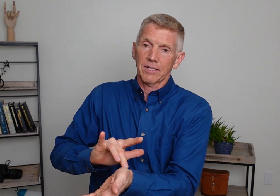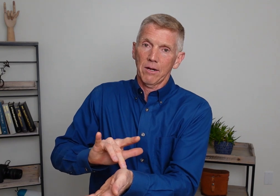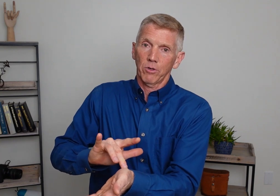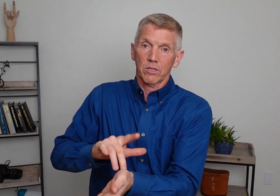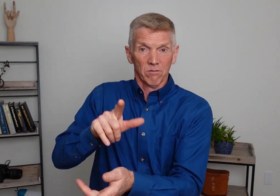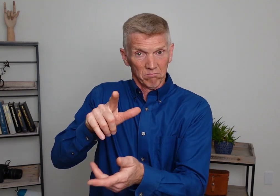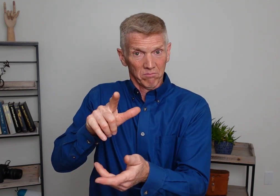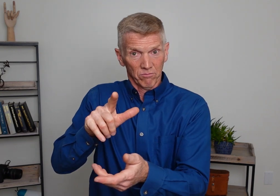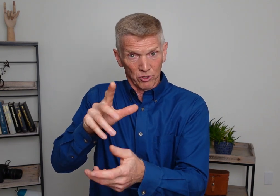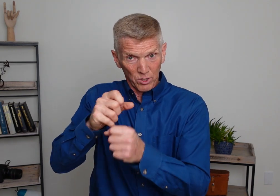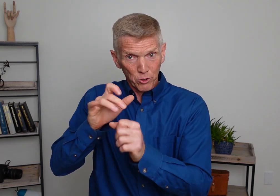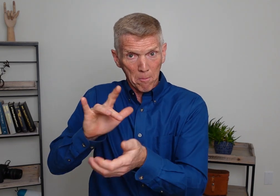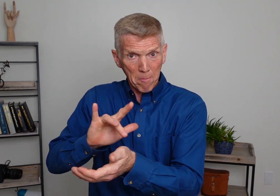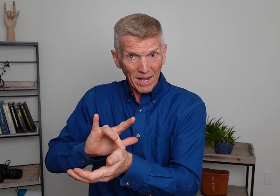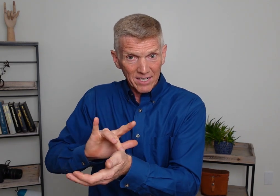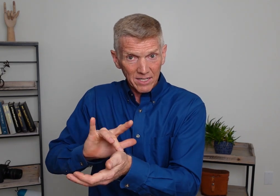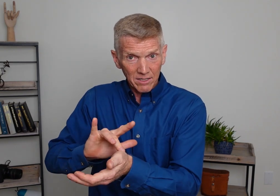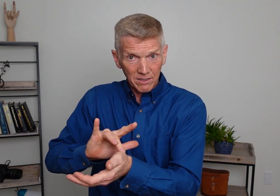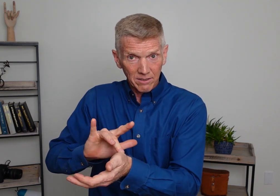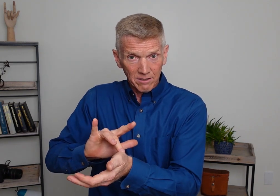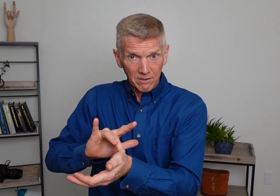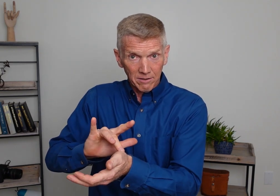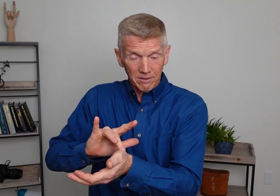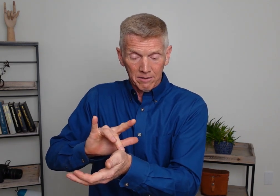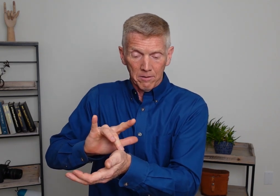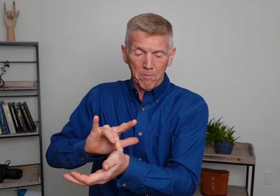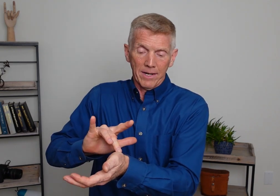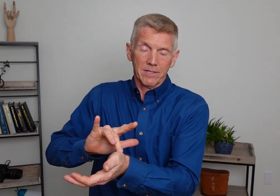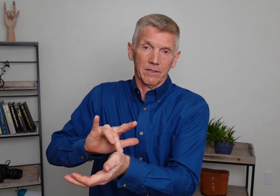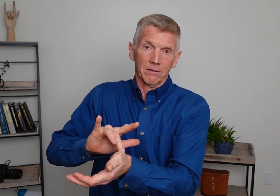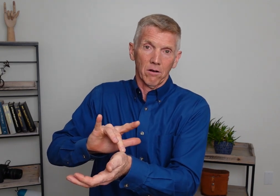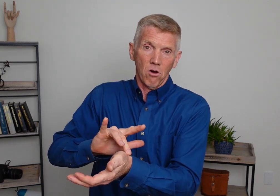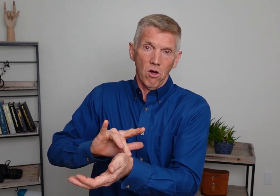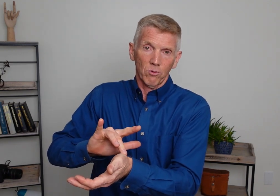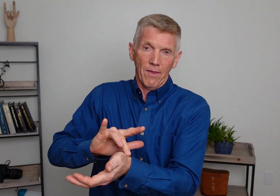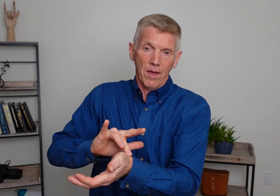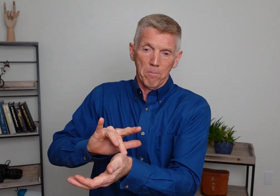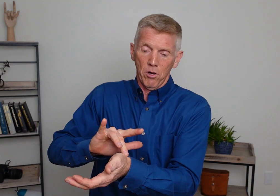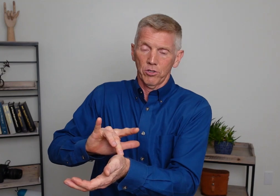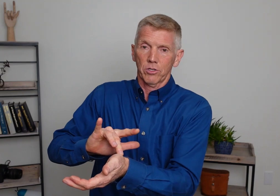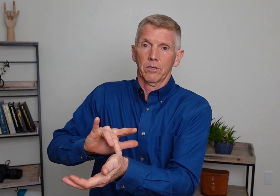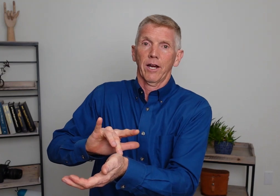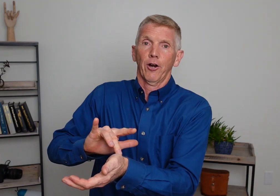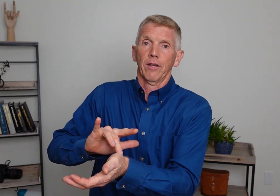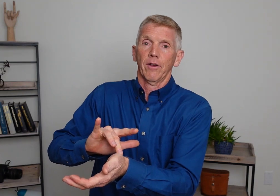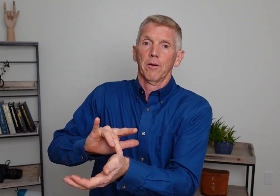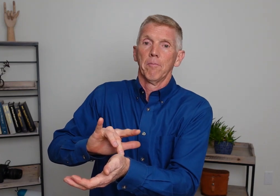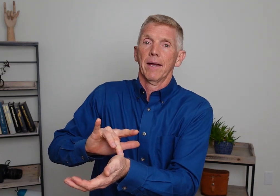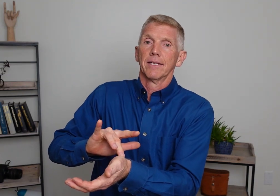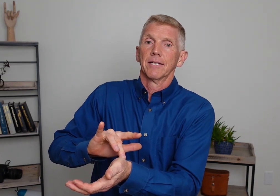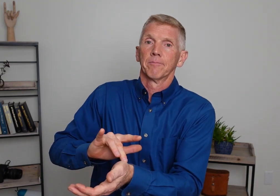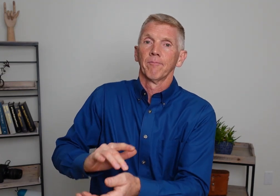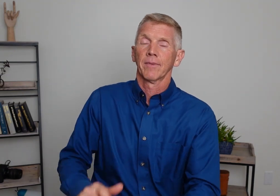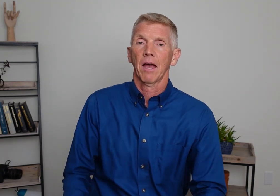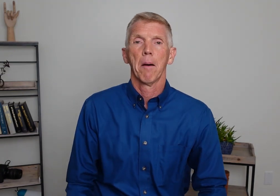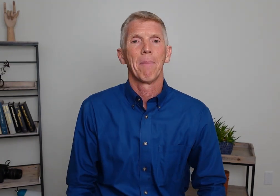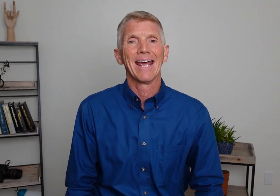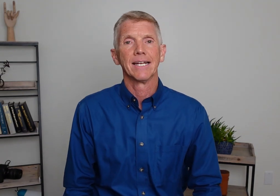same wrist. Did you get your medicine? Medicine. All around that pulse area there. Medicine. Medicine. How about pain?